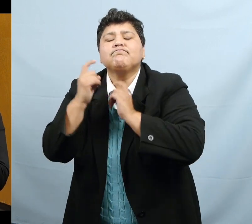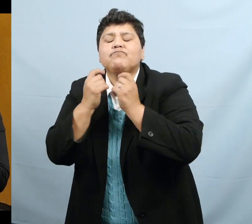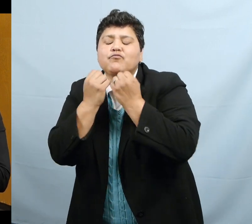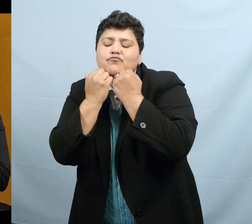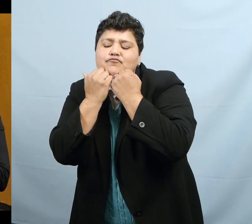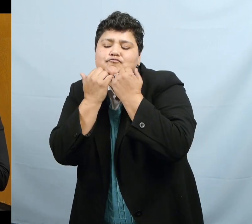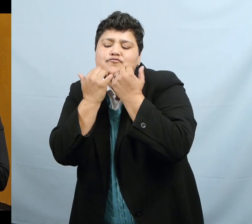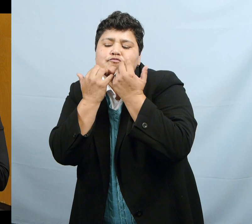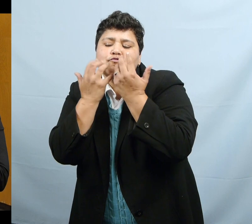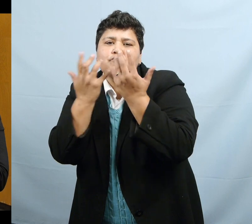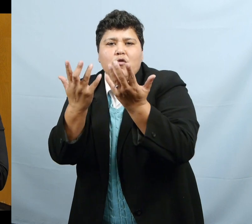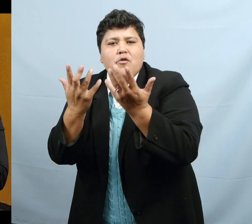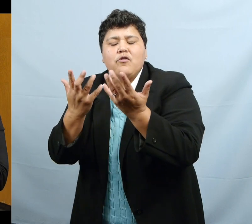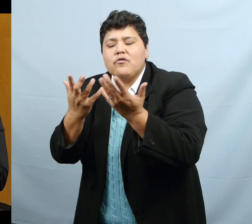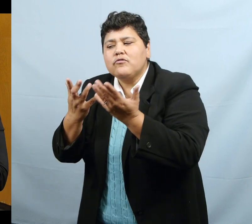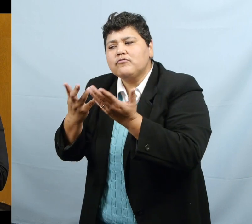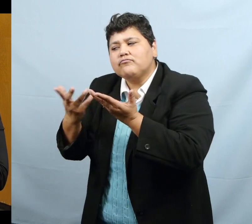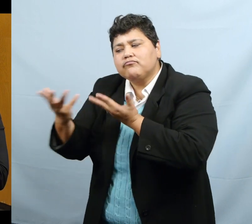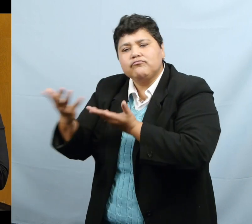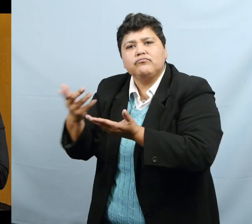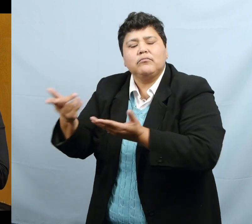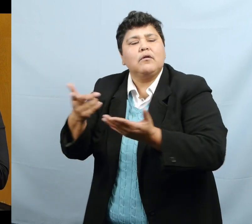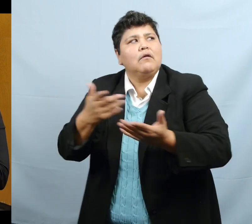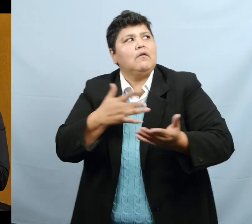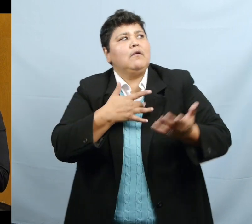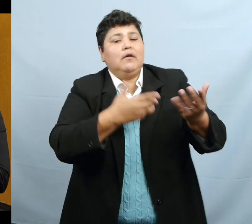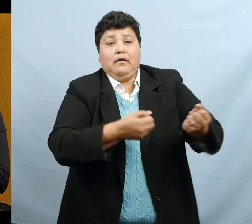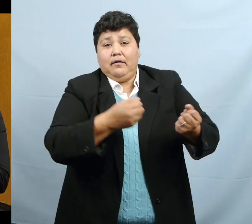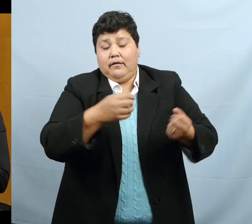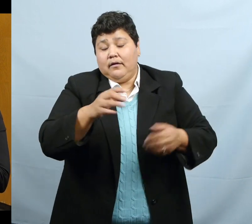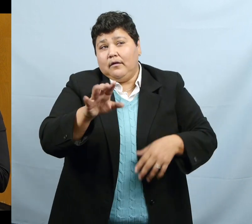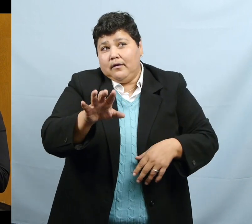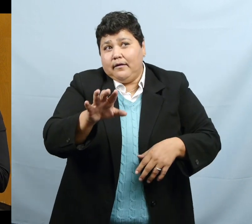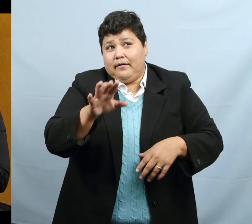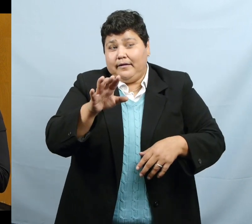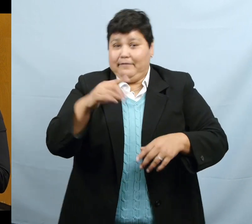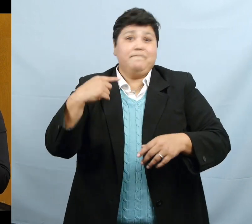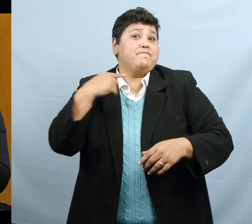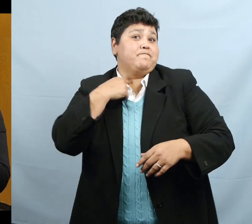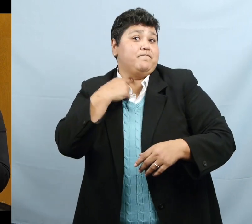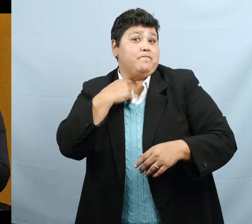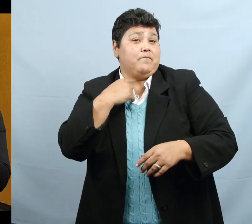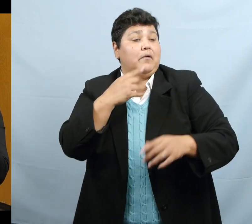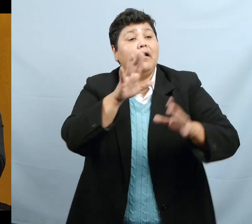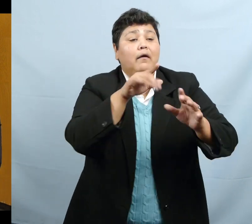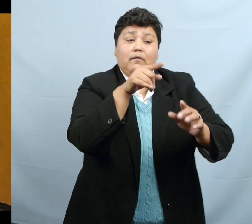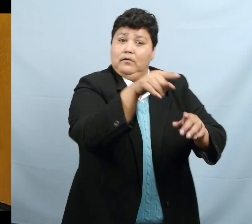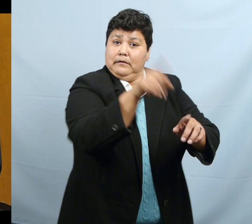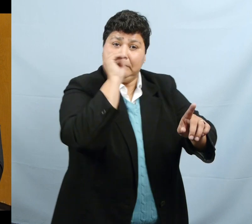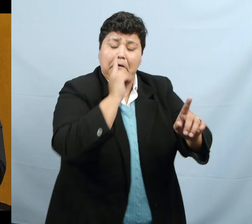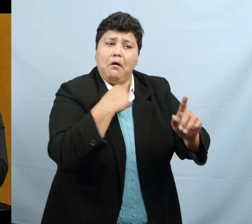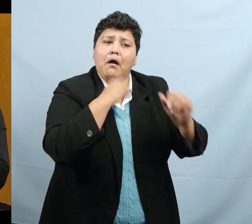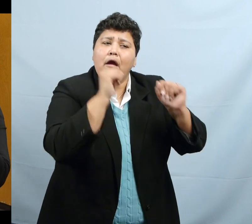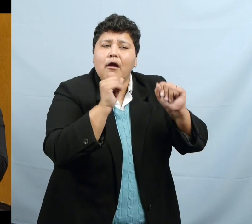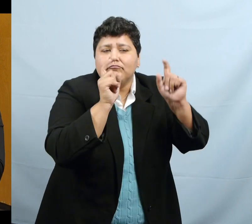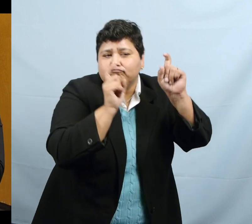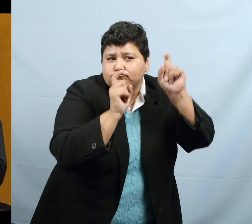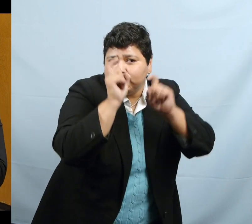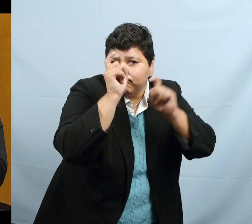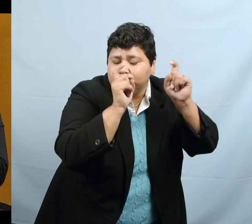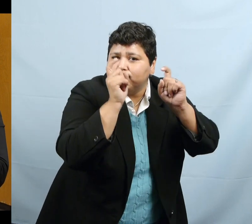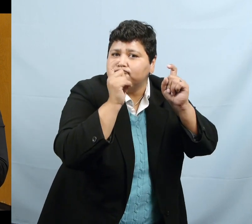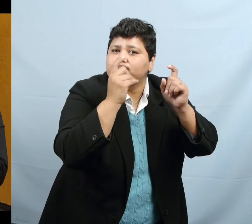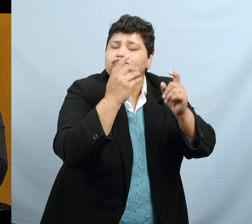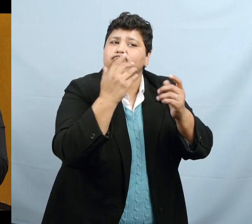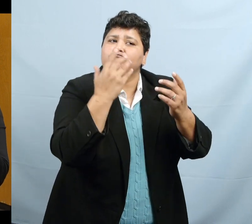you can trust me with the hearing color, we can add things like, un momento señora, si